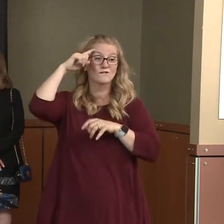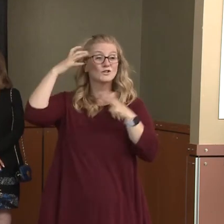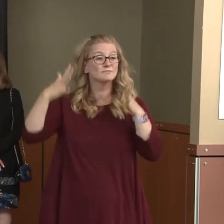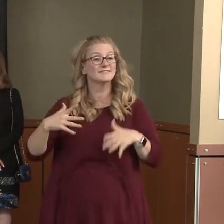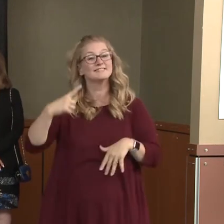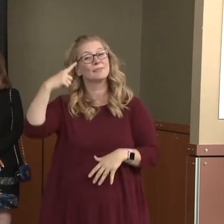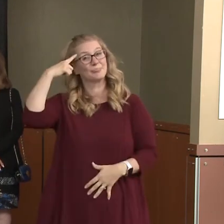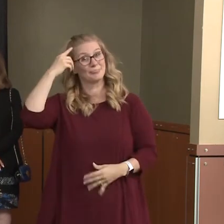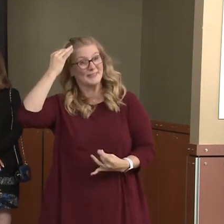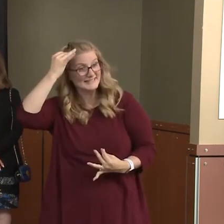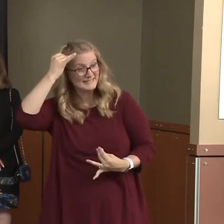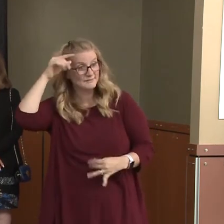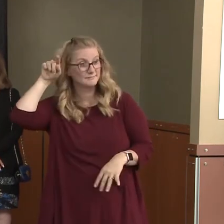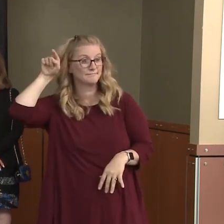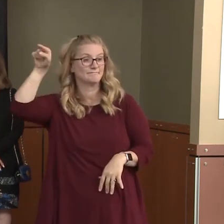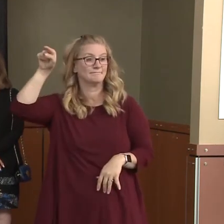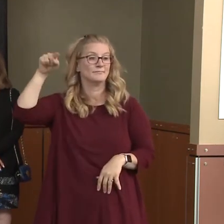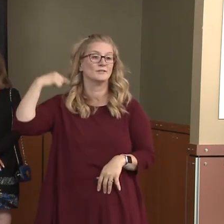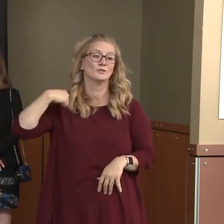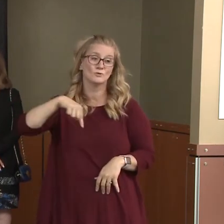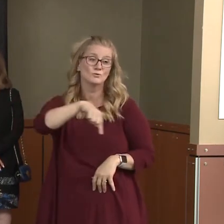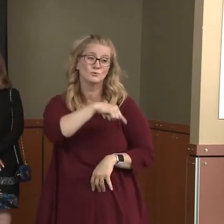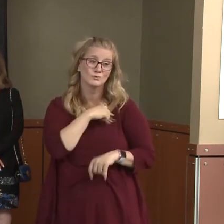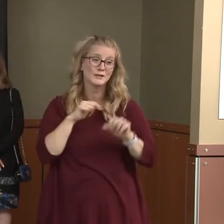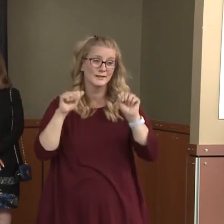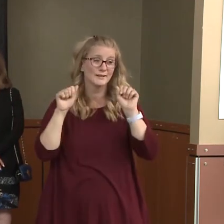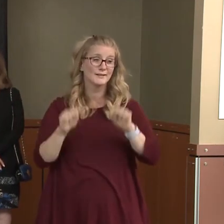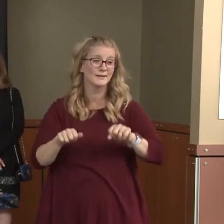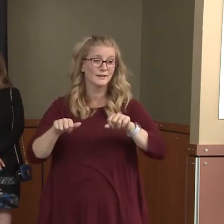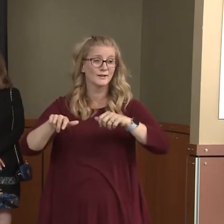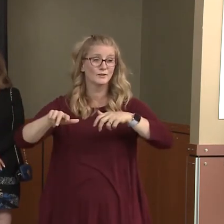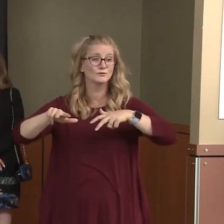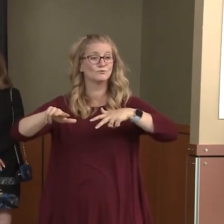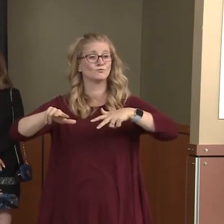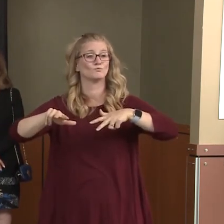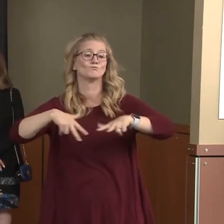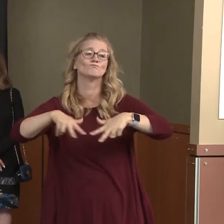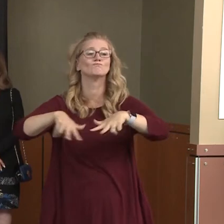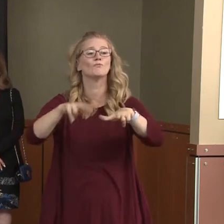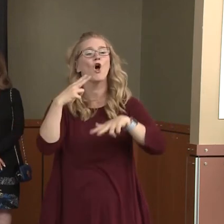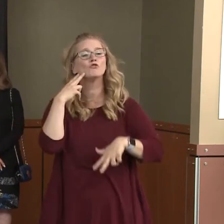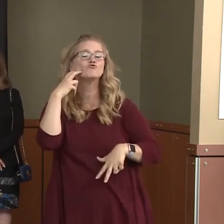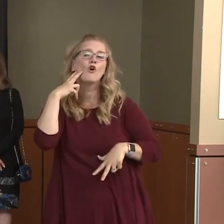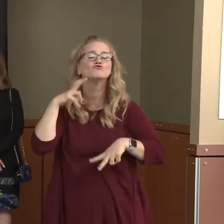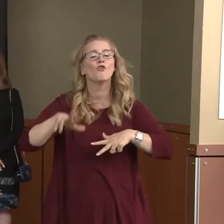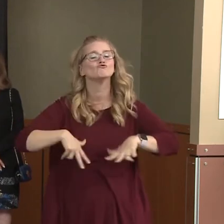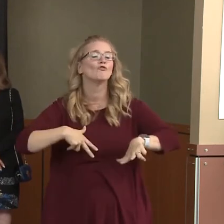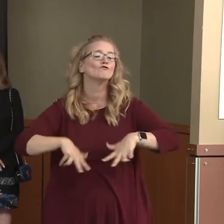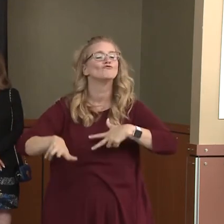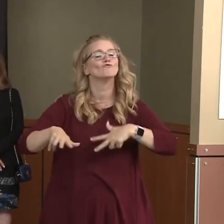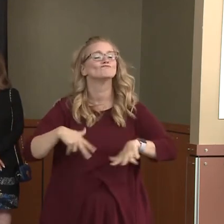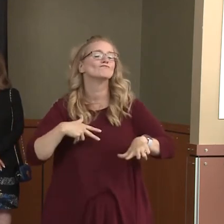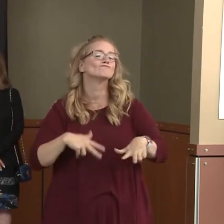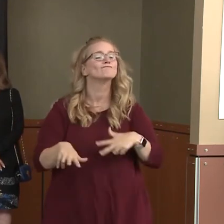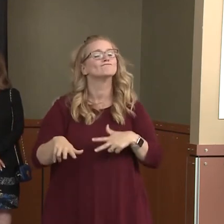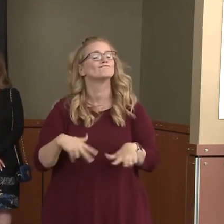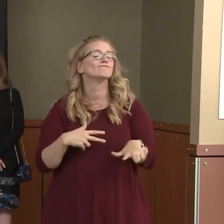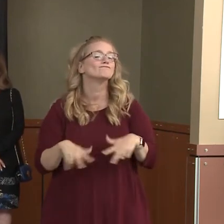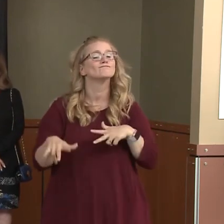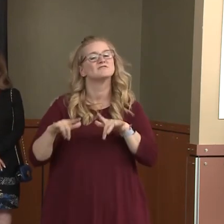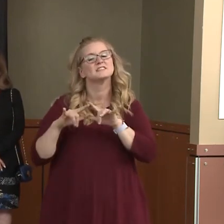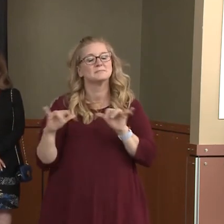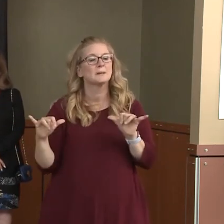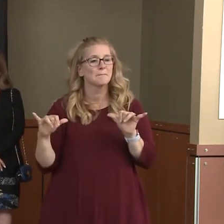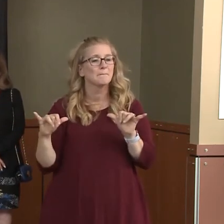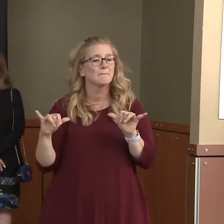And I think it's my task and passion directive to the